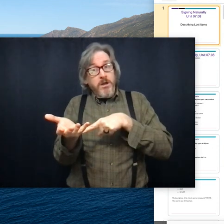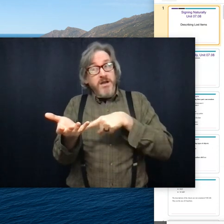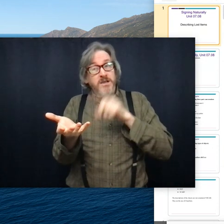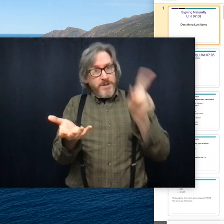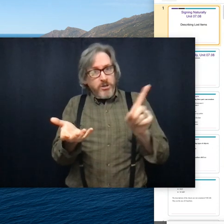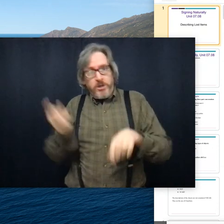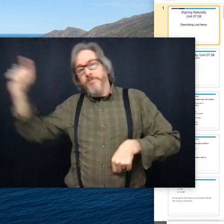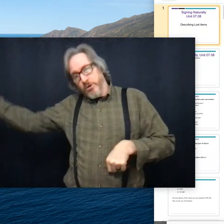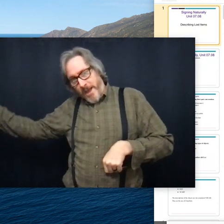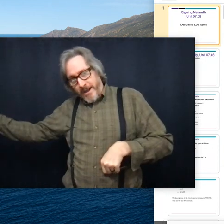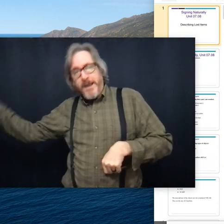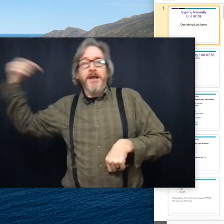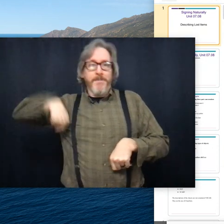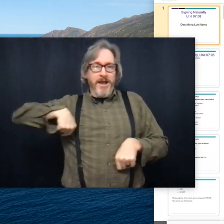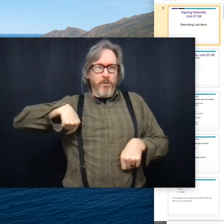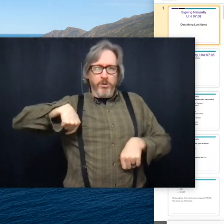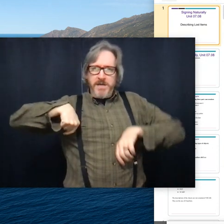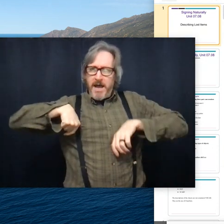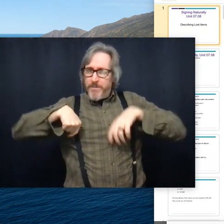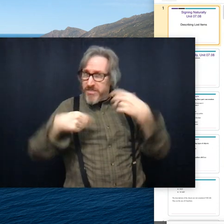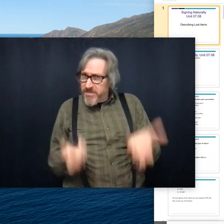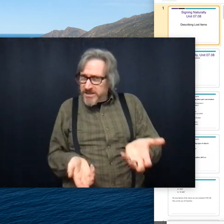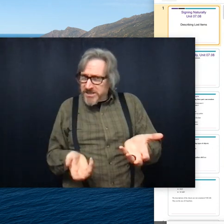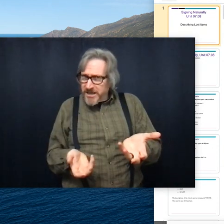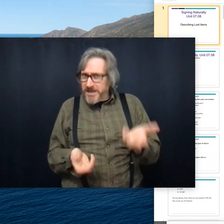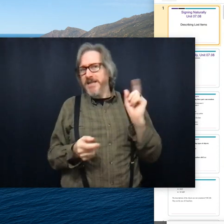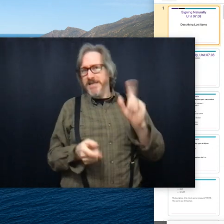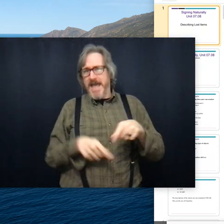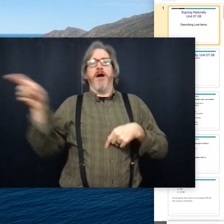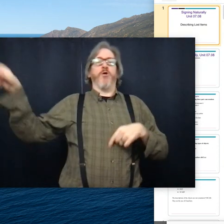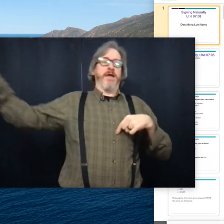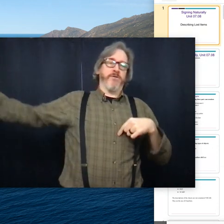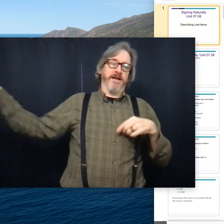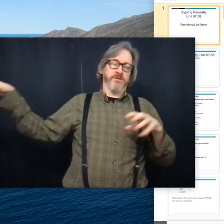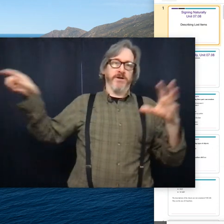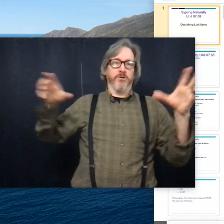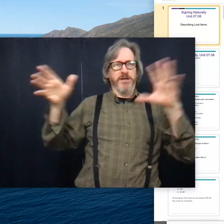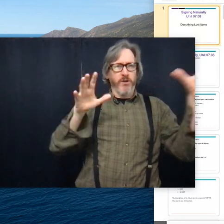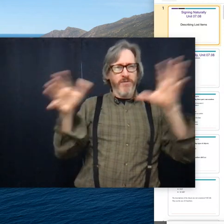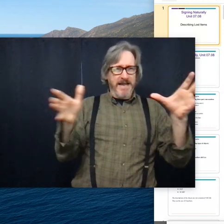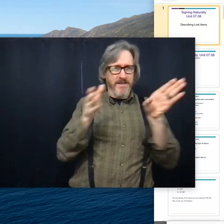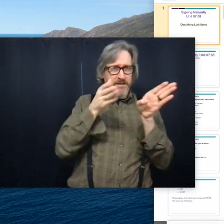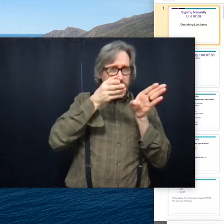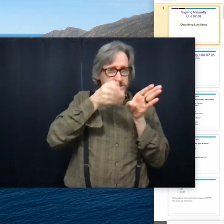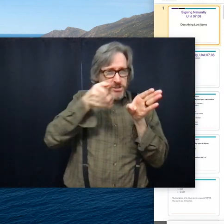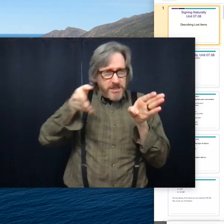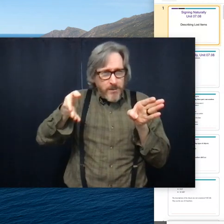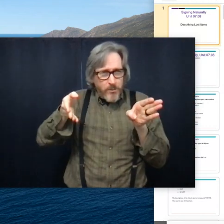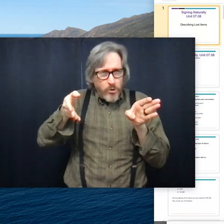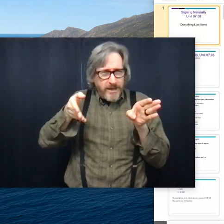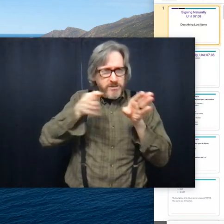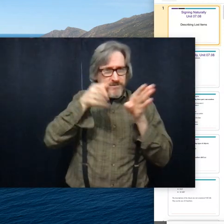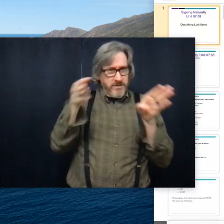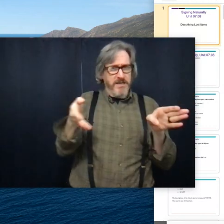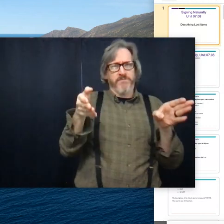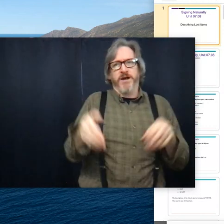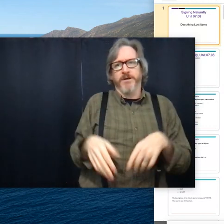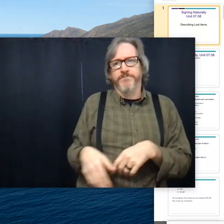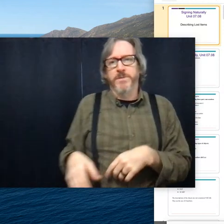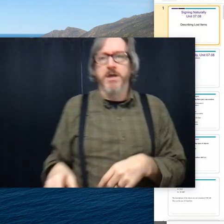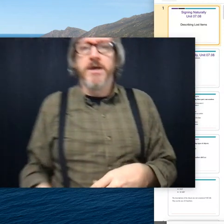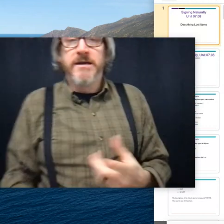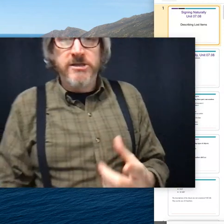Oh, let me go look. Go back. Come back one more time. This thing? Yeah. Okay, great. It's over here. Or, you know, that kind of thing. So it's just a couple more layers of